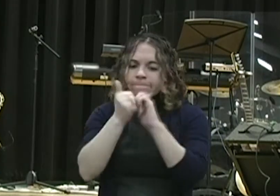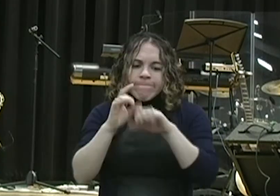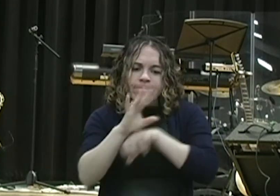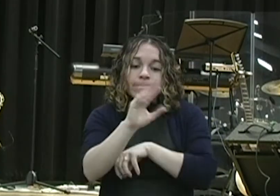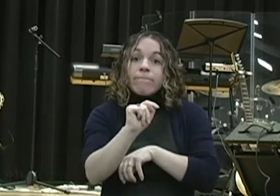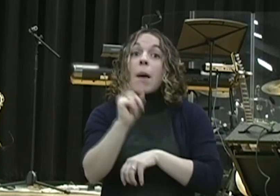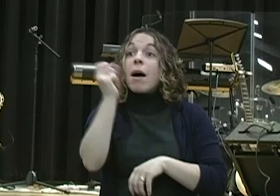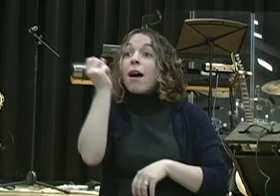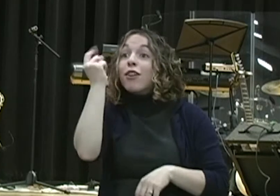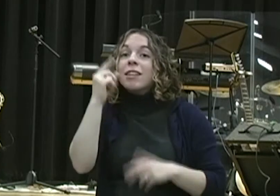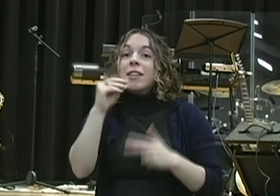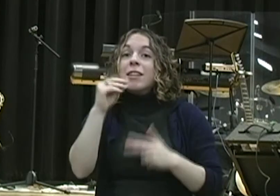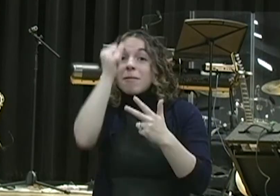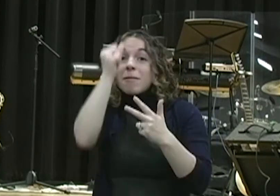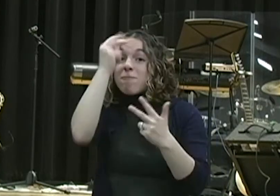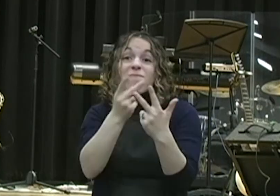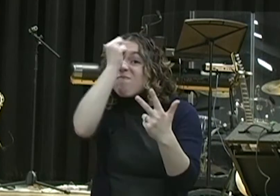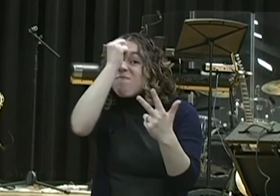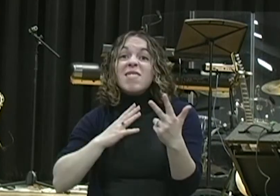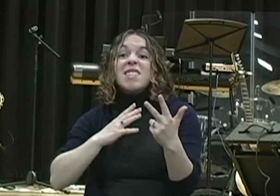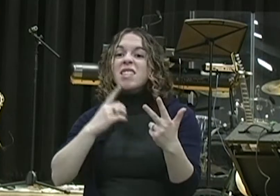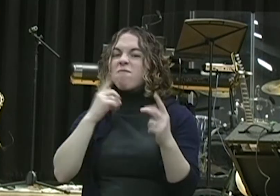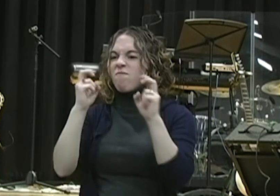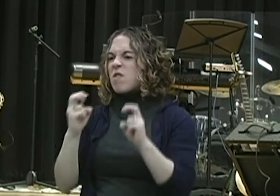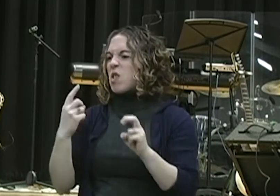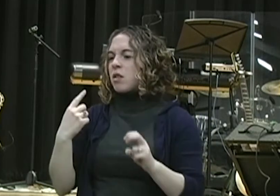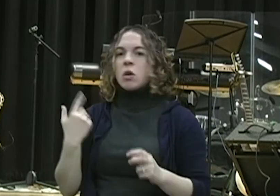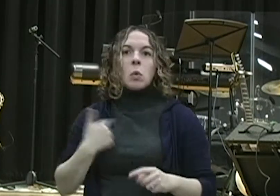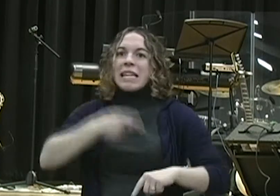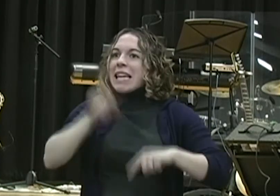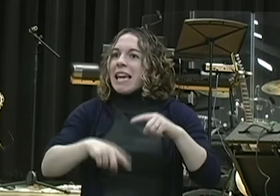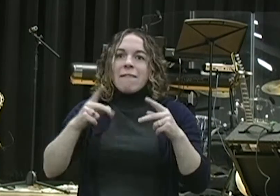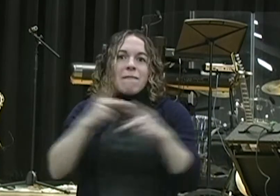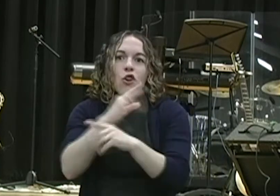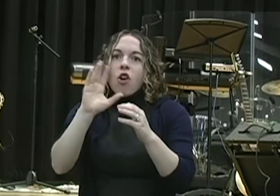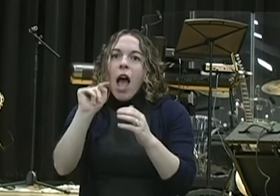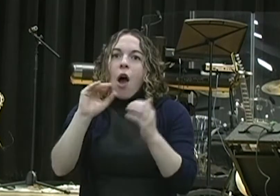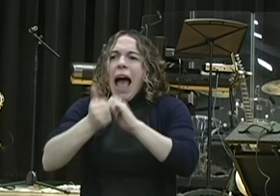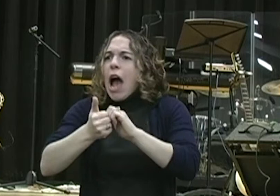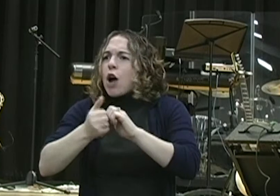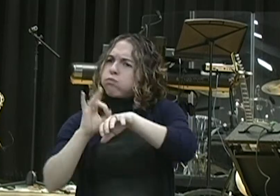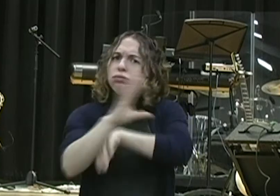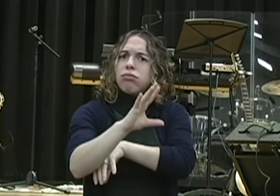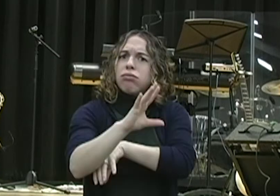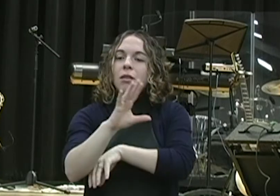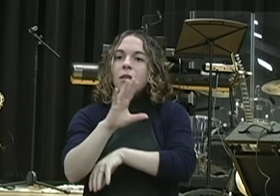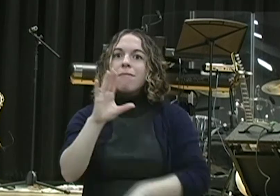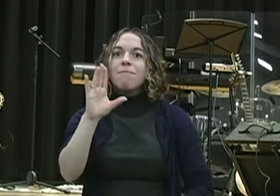said, we will not find any ground of accusation against this Daniel unless we find it against him